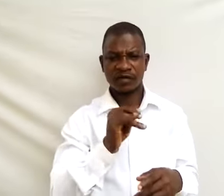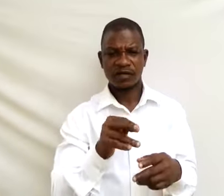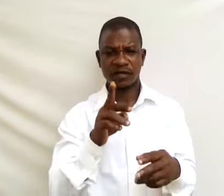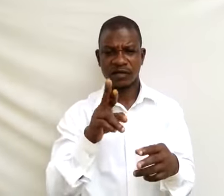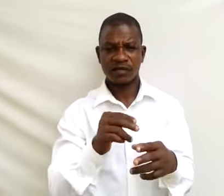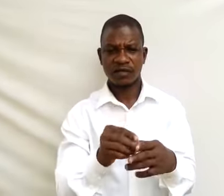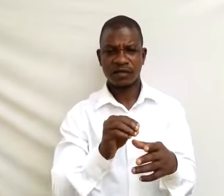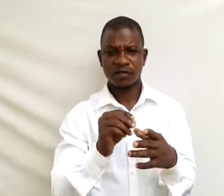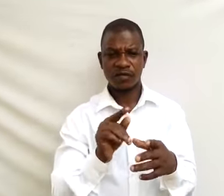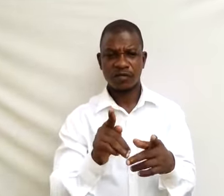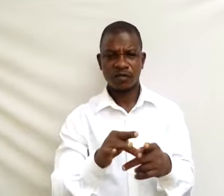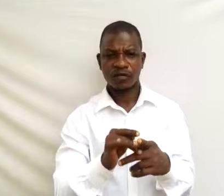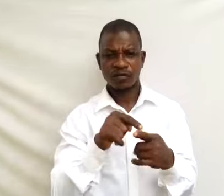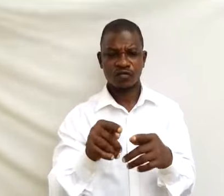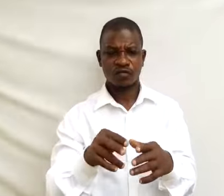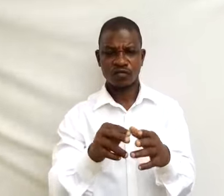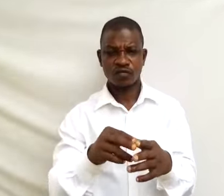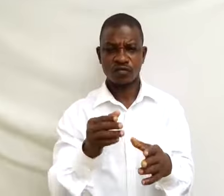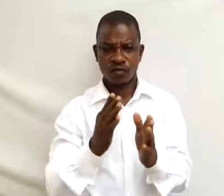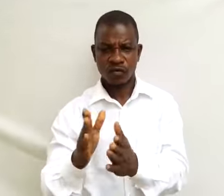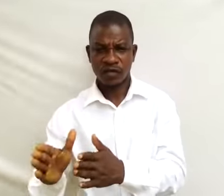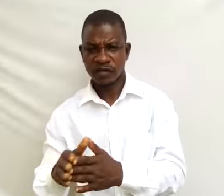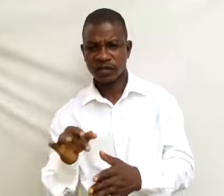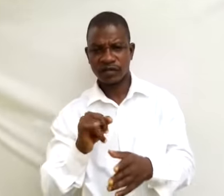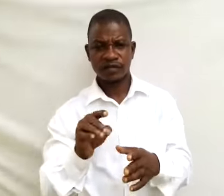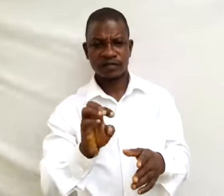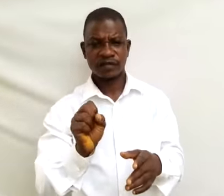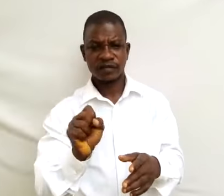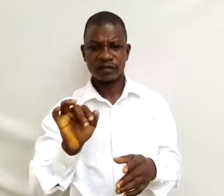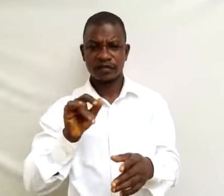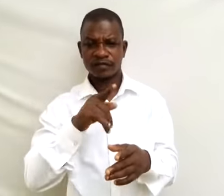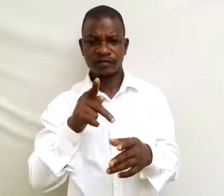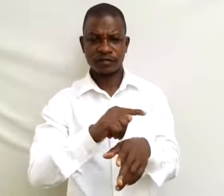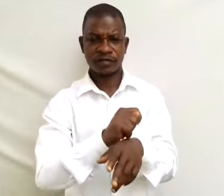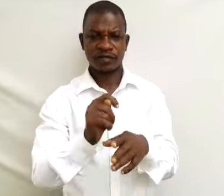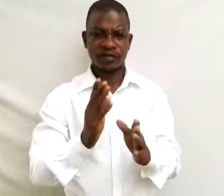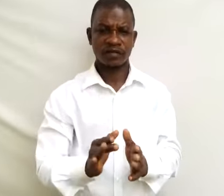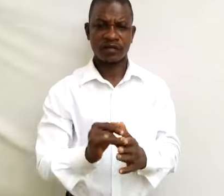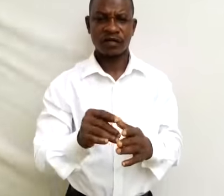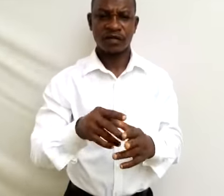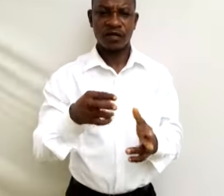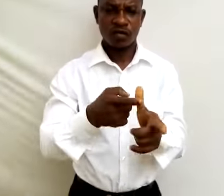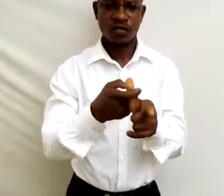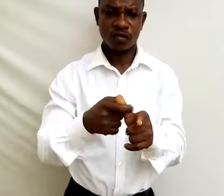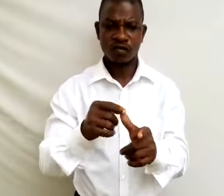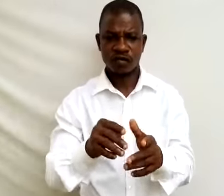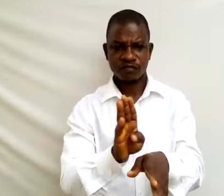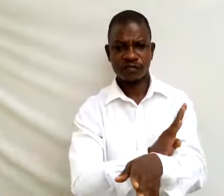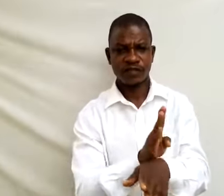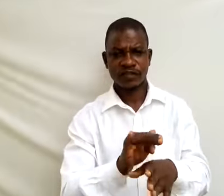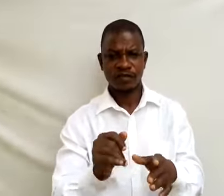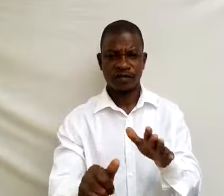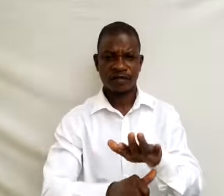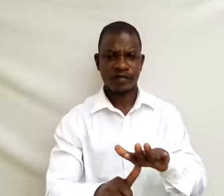The sole trader provides the capital, run the business, undertake risk